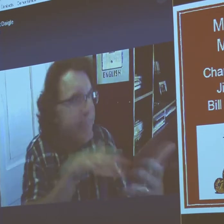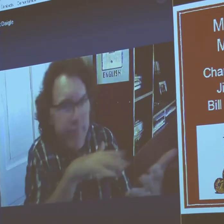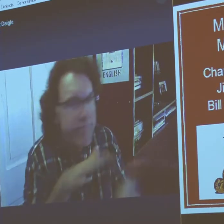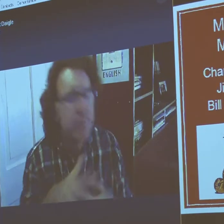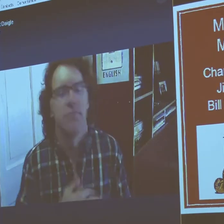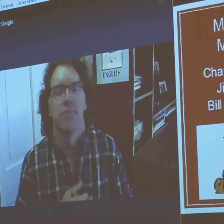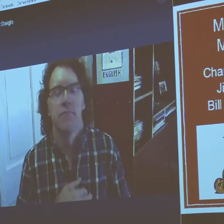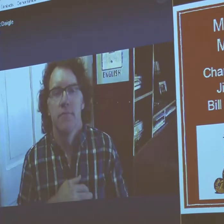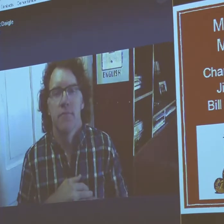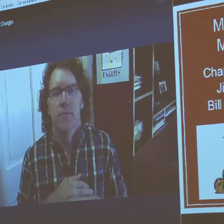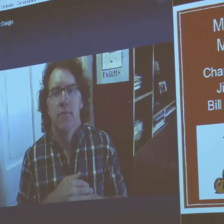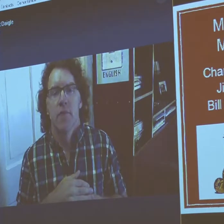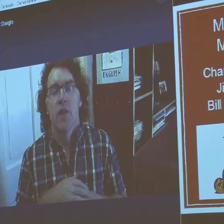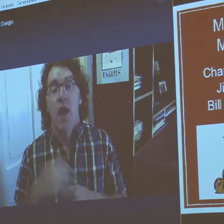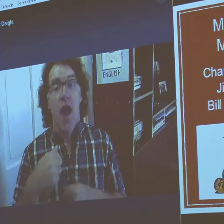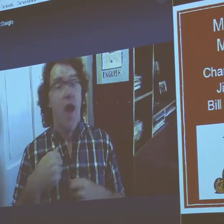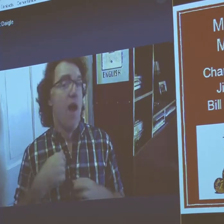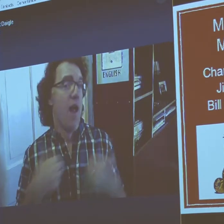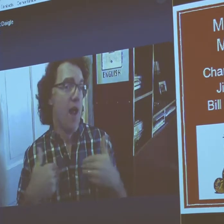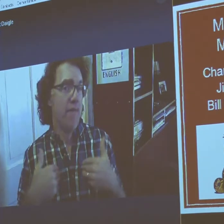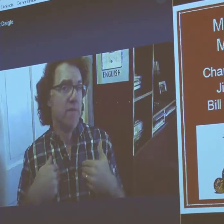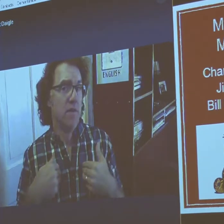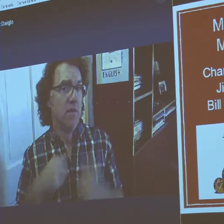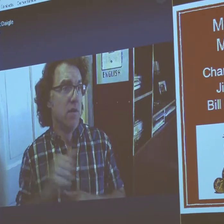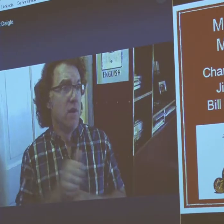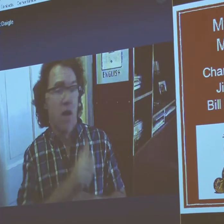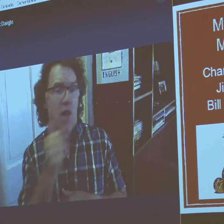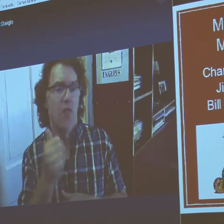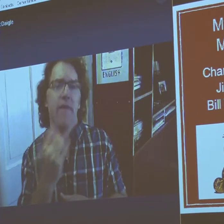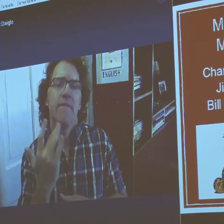I would study and read their cartoons all the time.